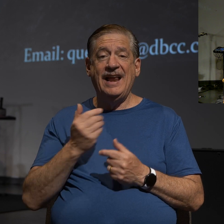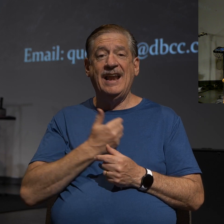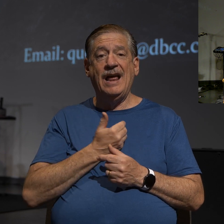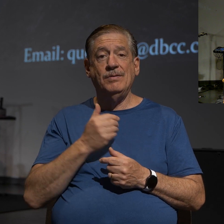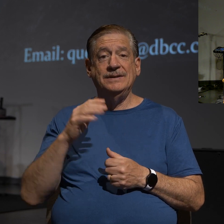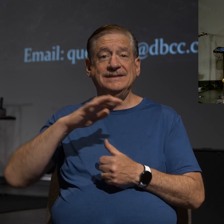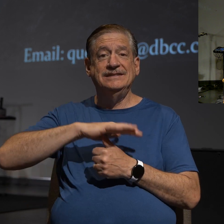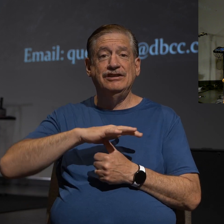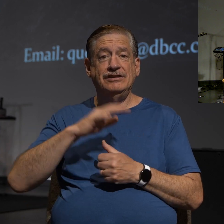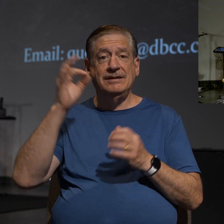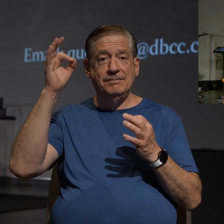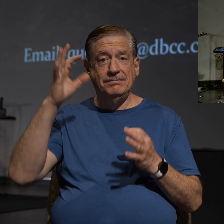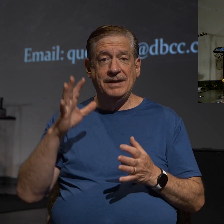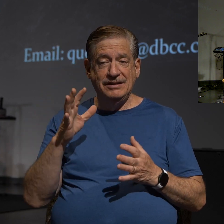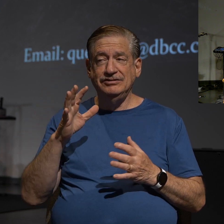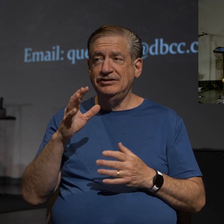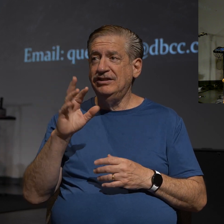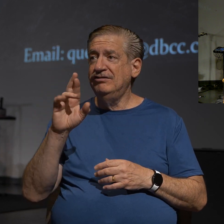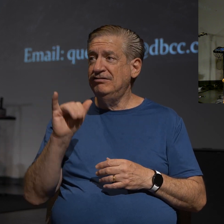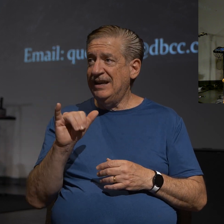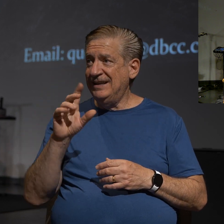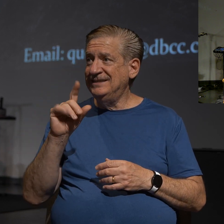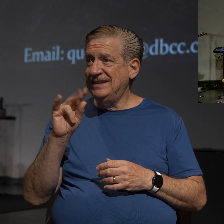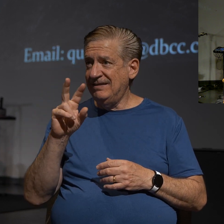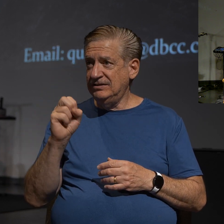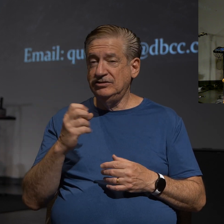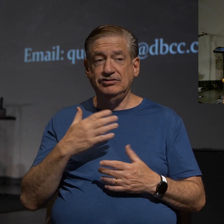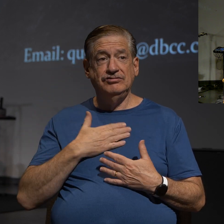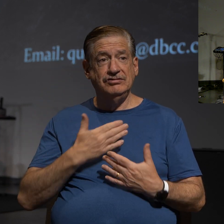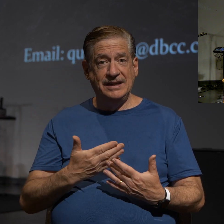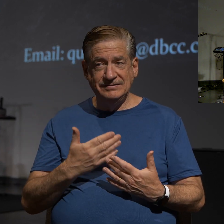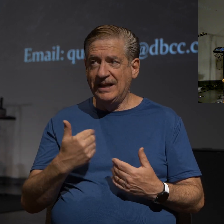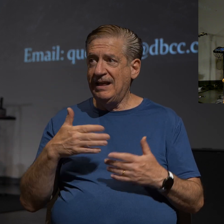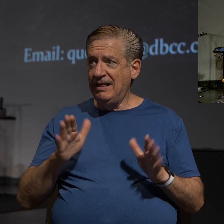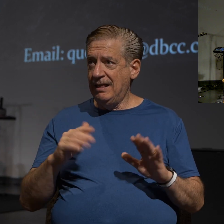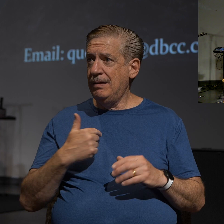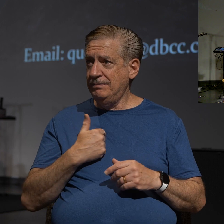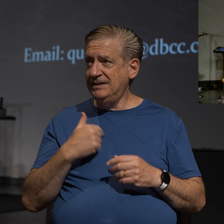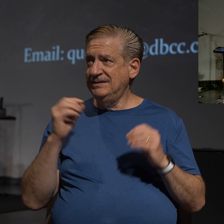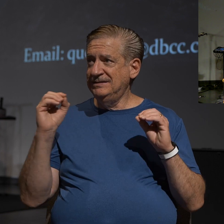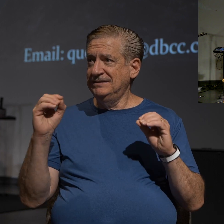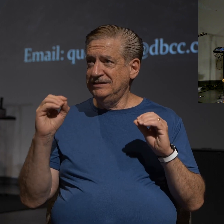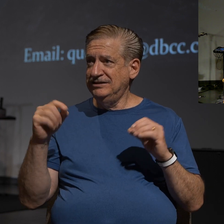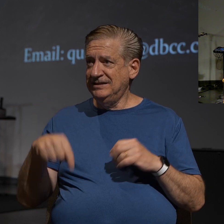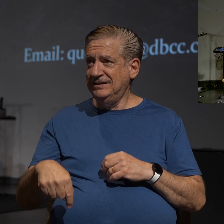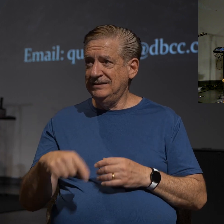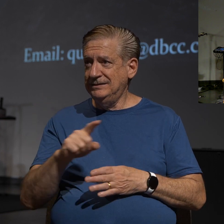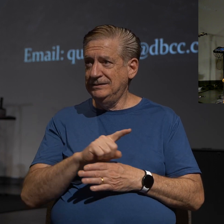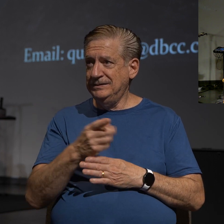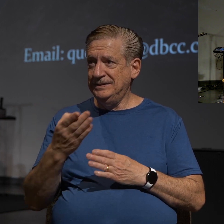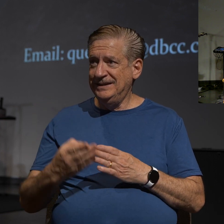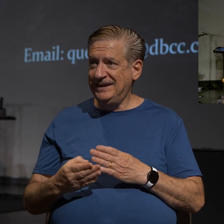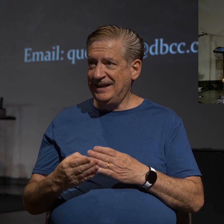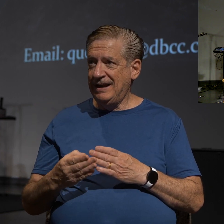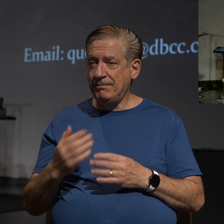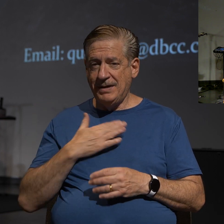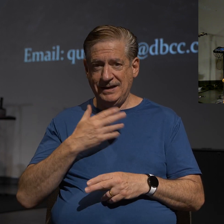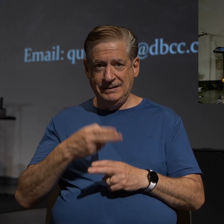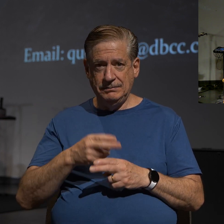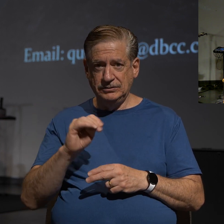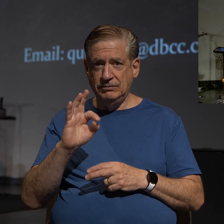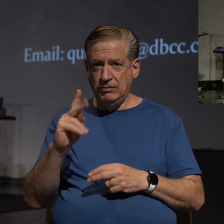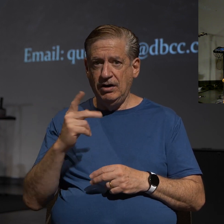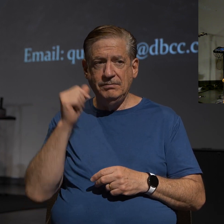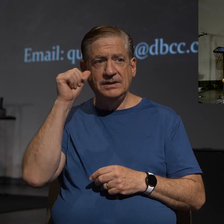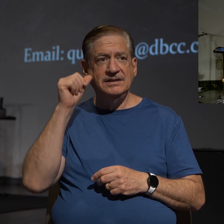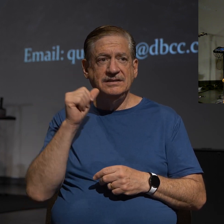senior pastor, Ray Davis, very graciously allowed me to have the teaching this weekend. And my name is Mark, and I'm